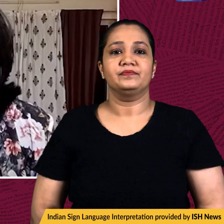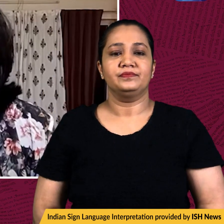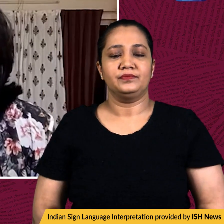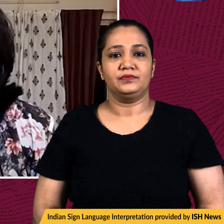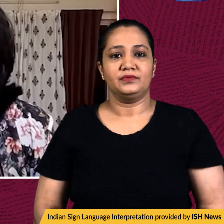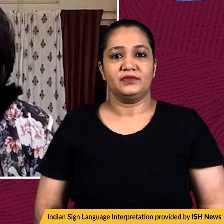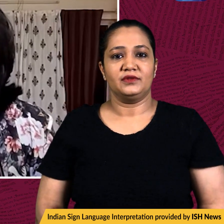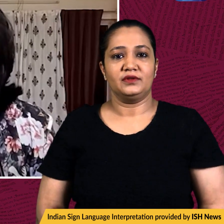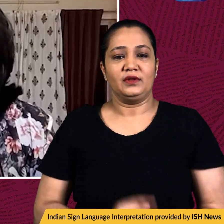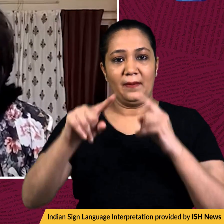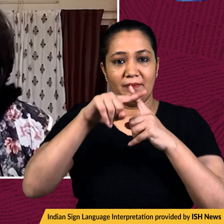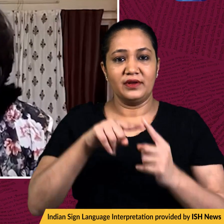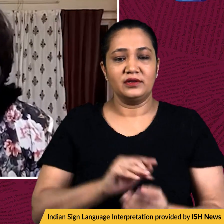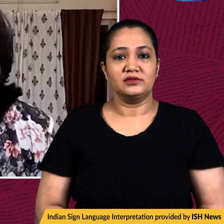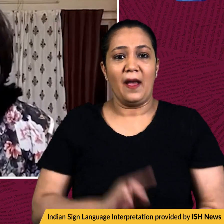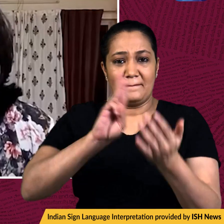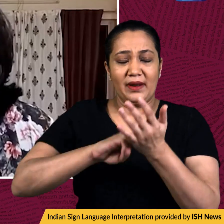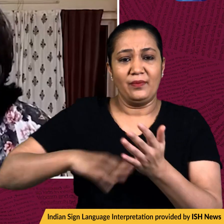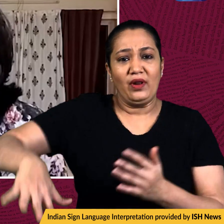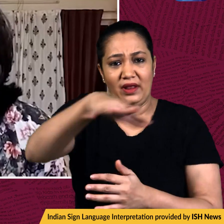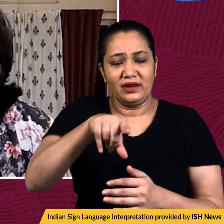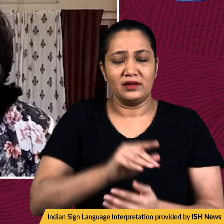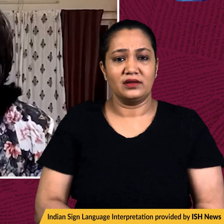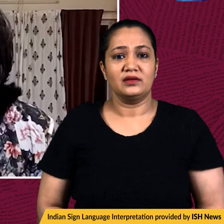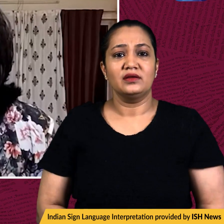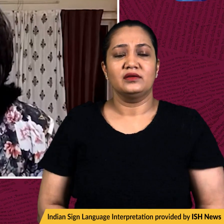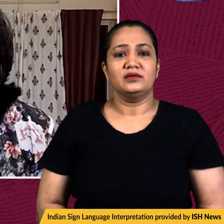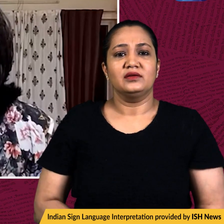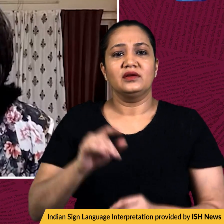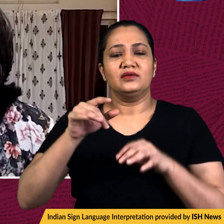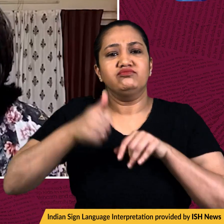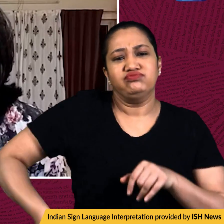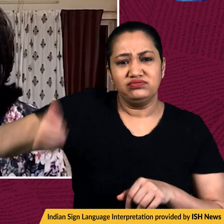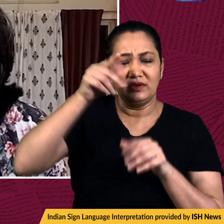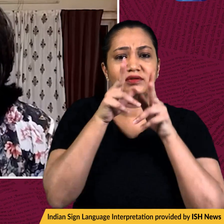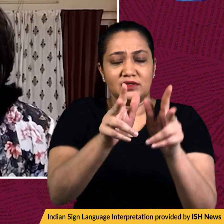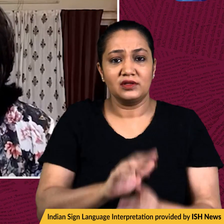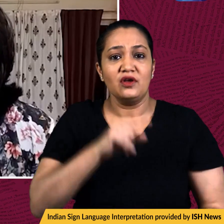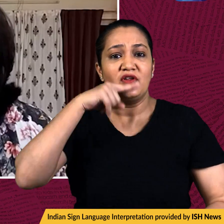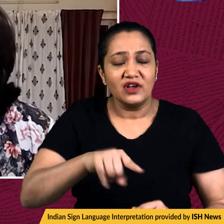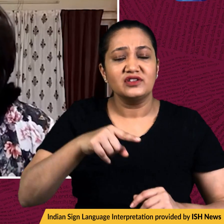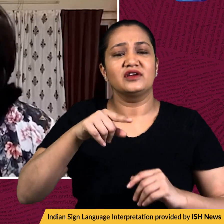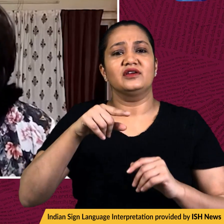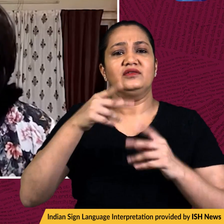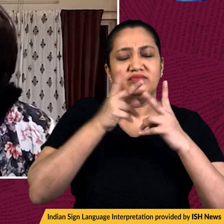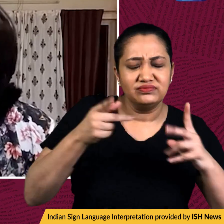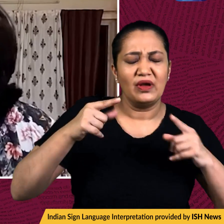Meanwhile, in Maripol, the city council has said that Russian forces are constantly and deliberately